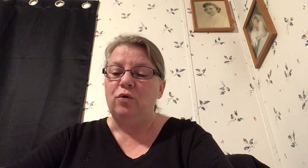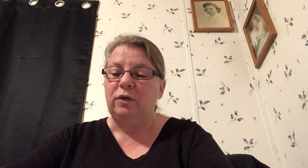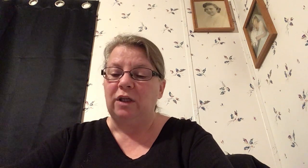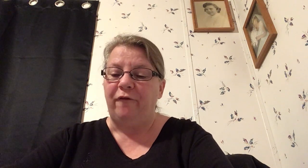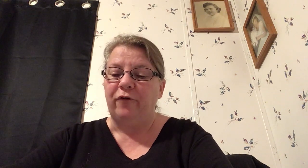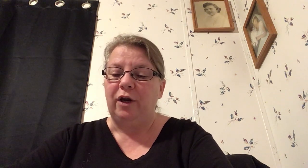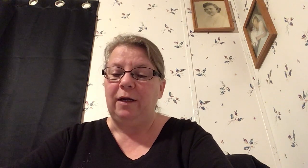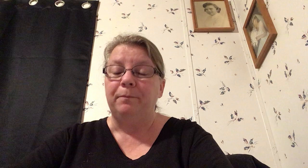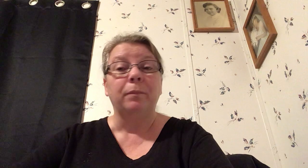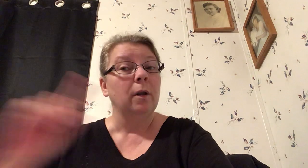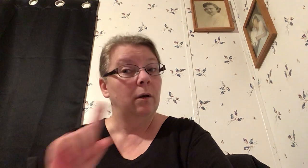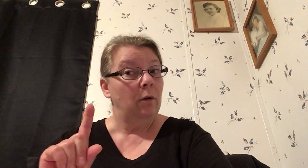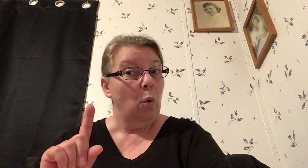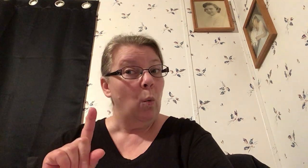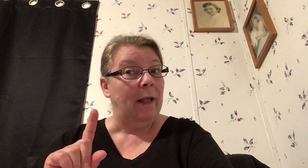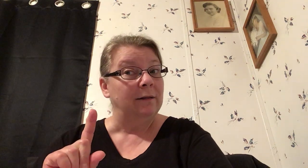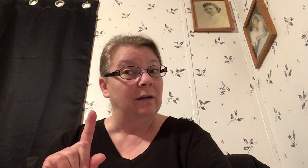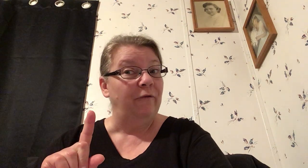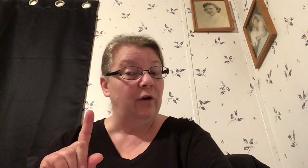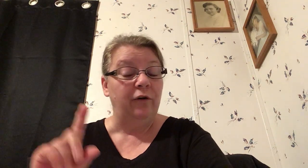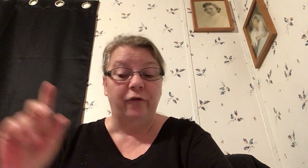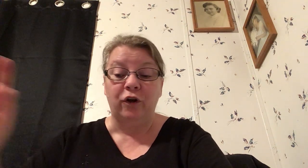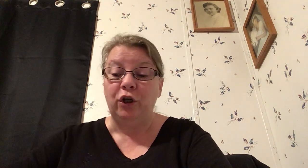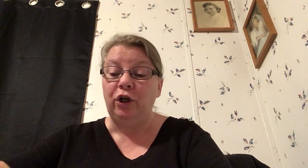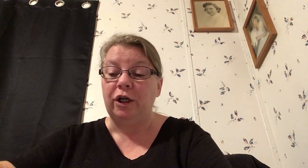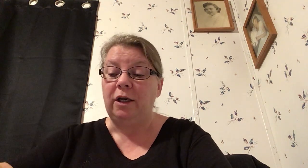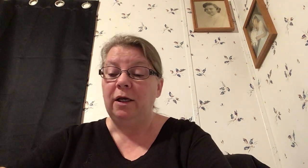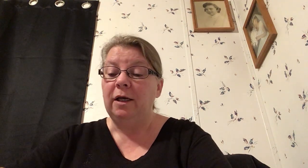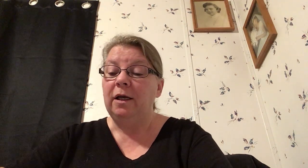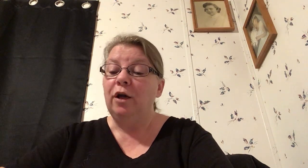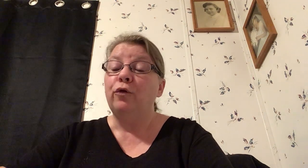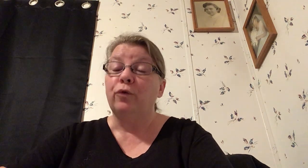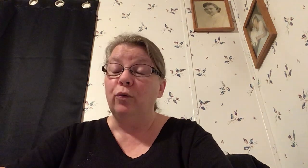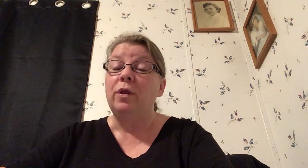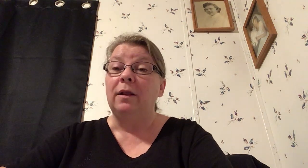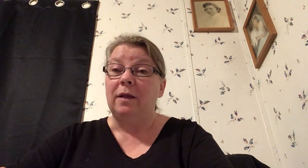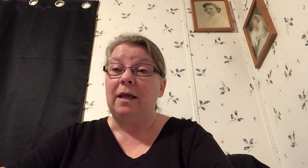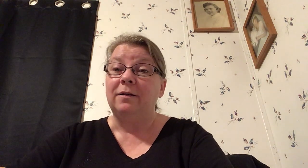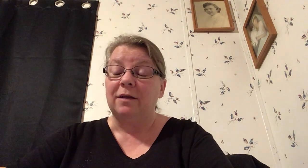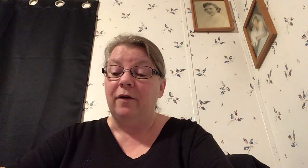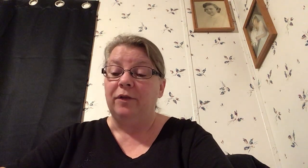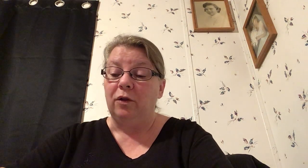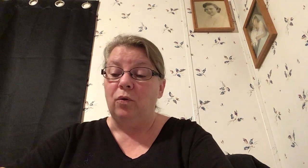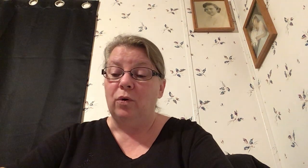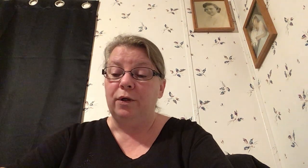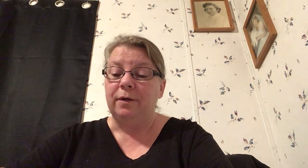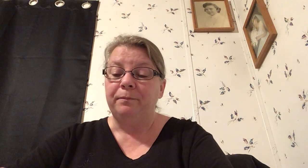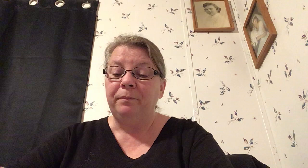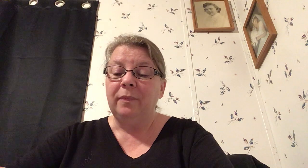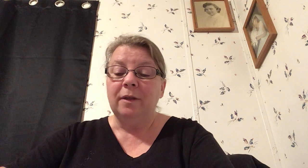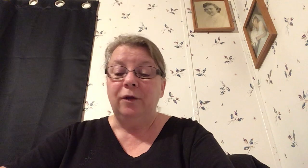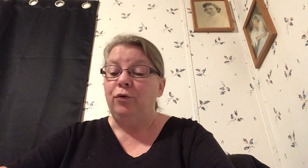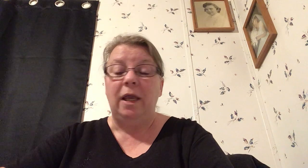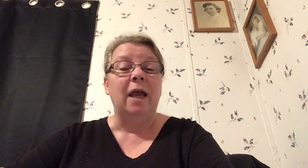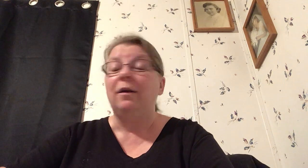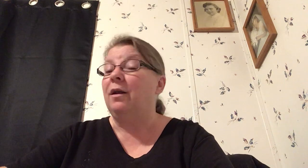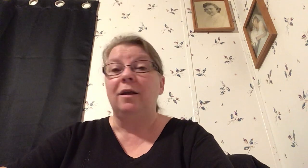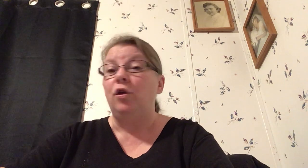suffering when suffering for good through the lens of the Lord you can't you